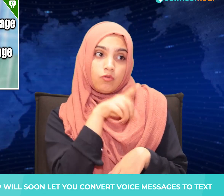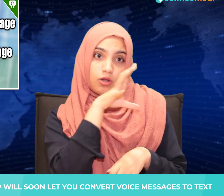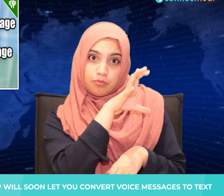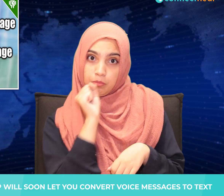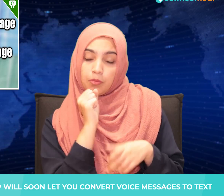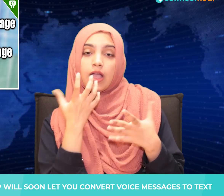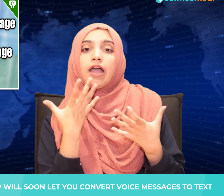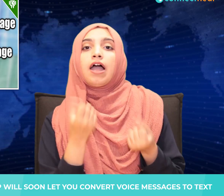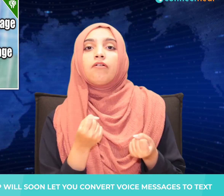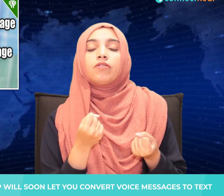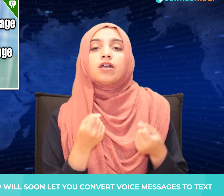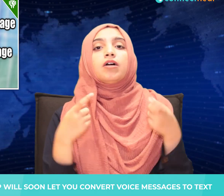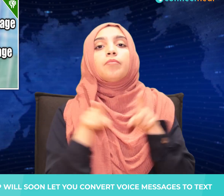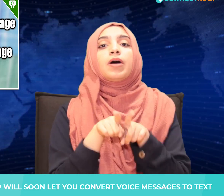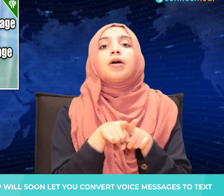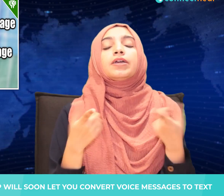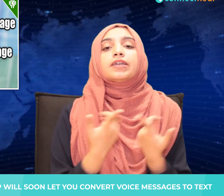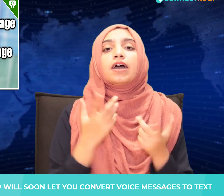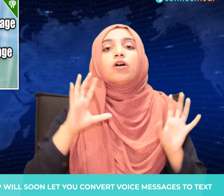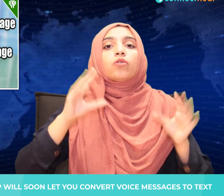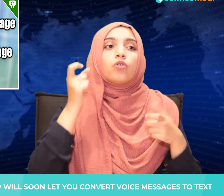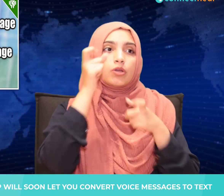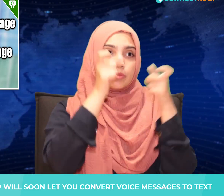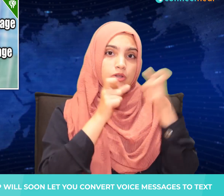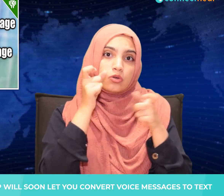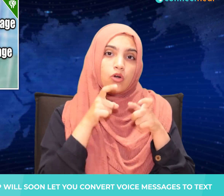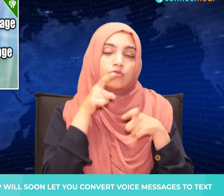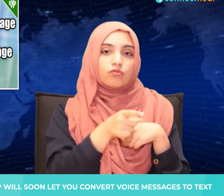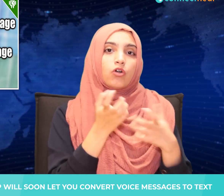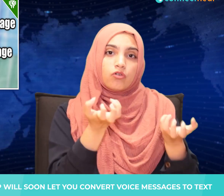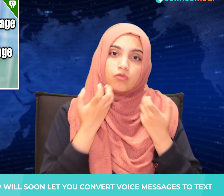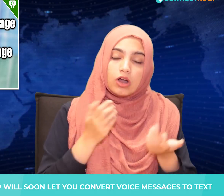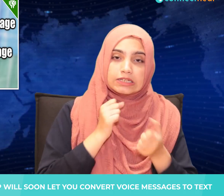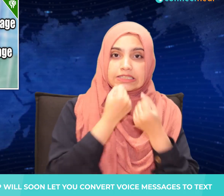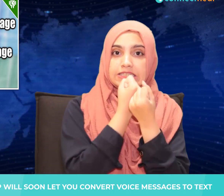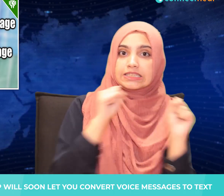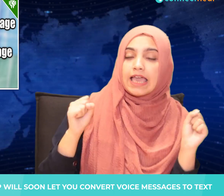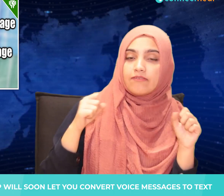for people who support the total protection of personal data